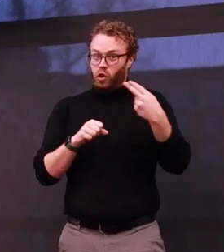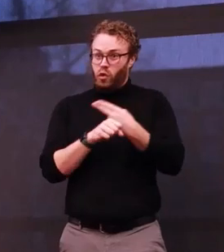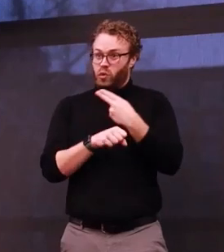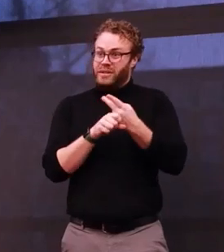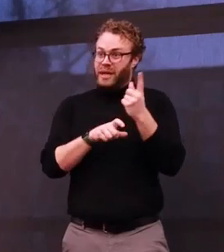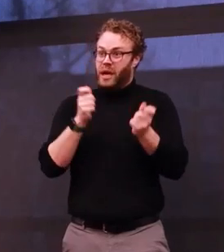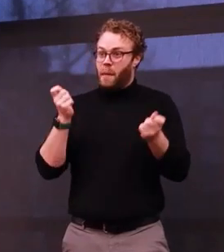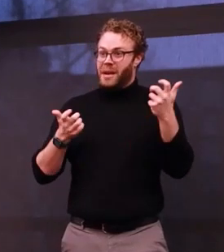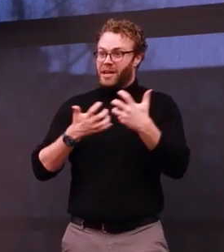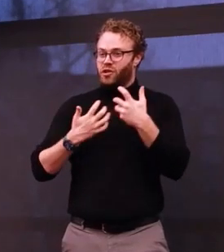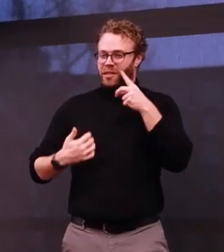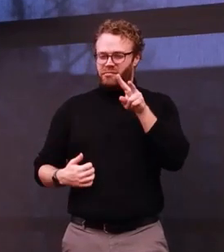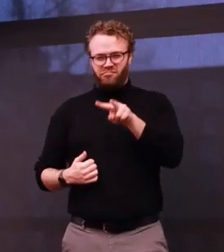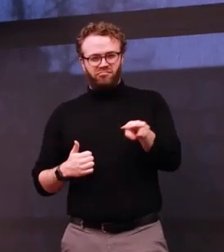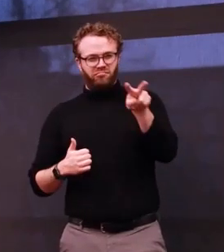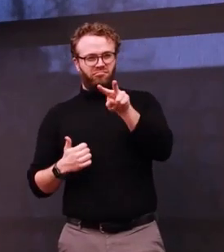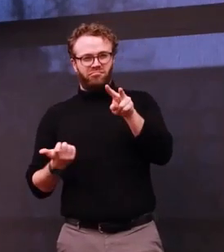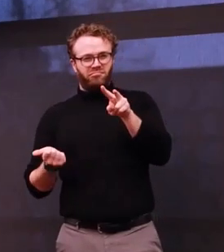remember people.